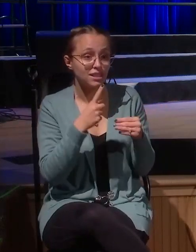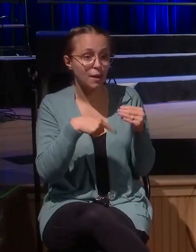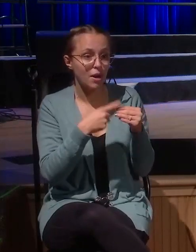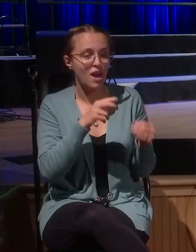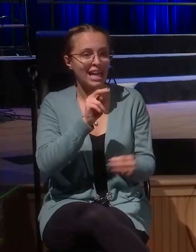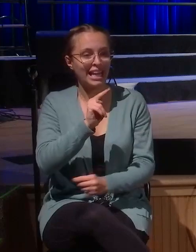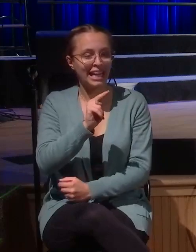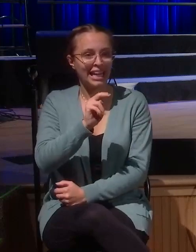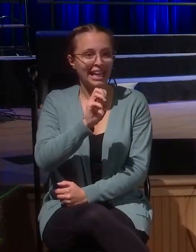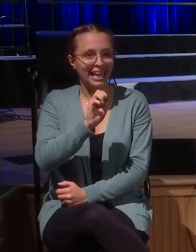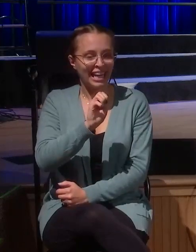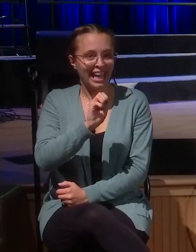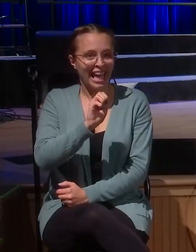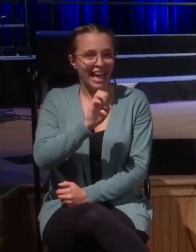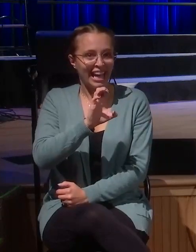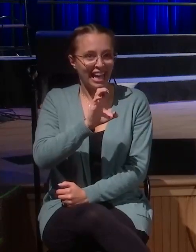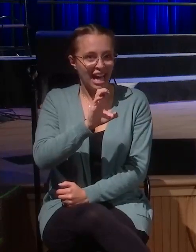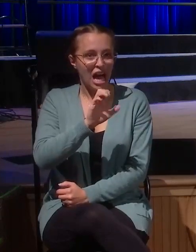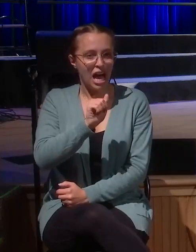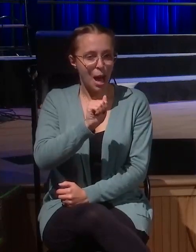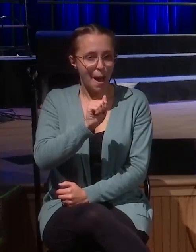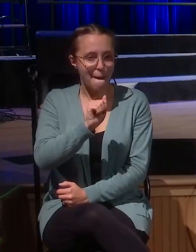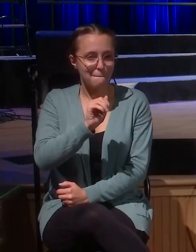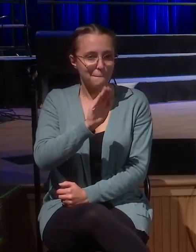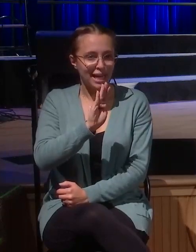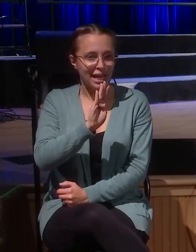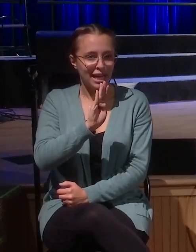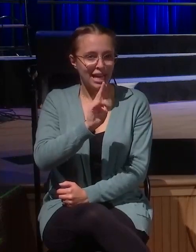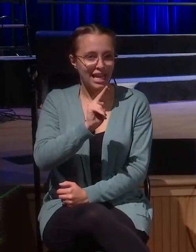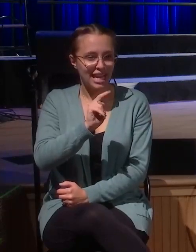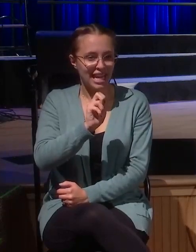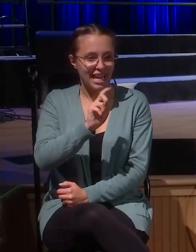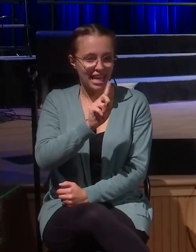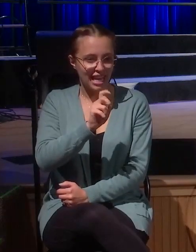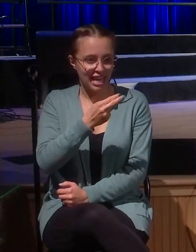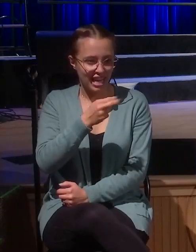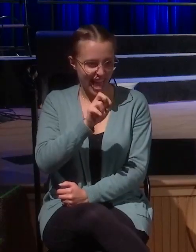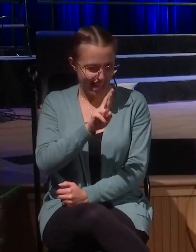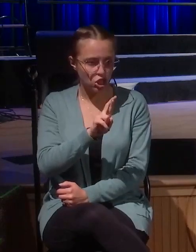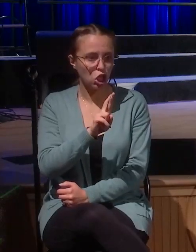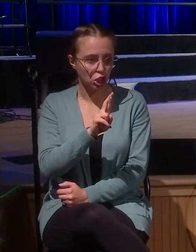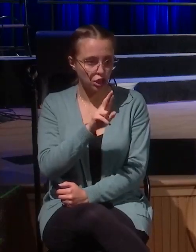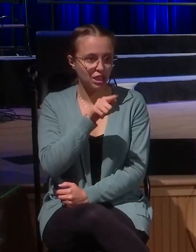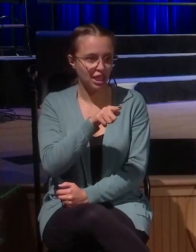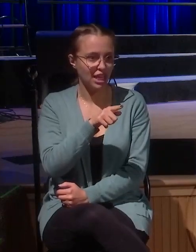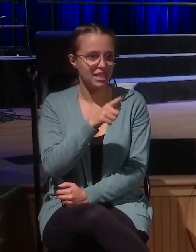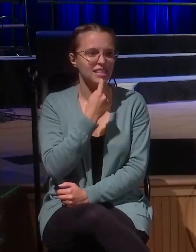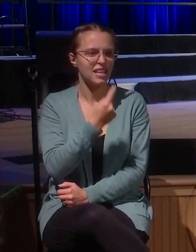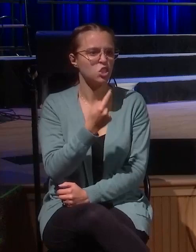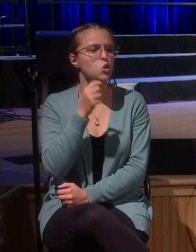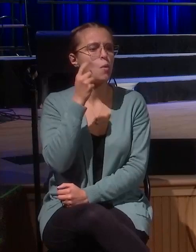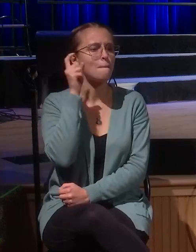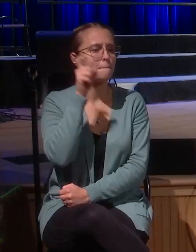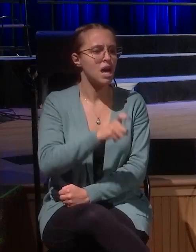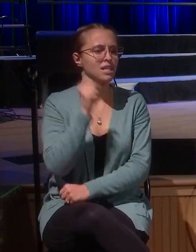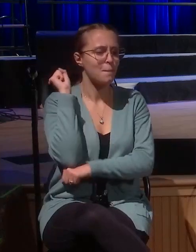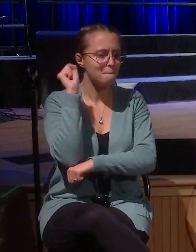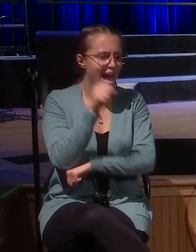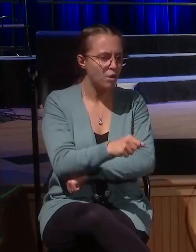pride he pounds his chest and says, look at this giant thing I'm going to erect for myself. You will bow down and worship it, because I am worthy of it. I am powerful in his